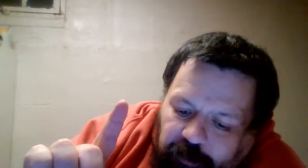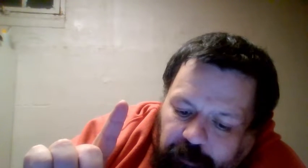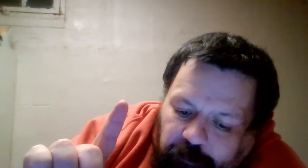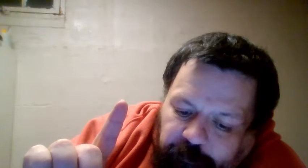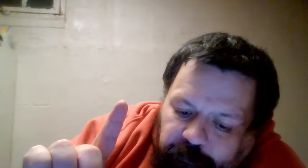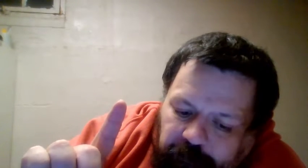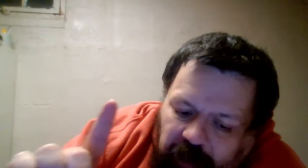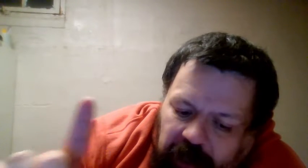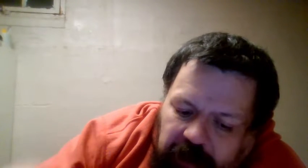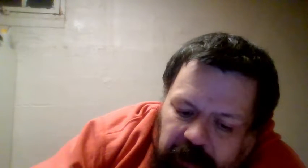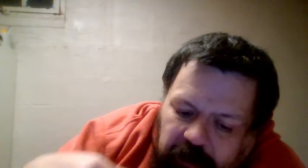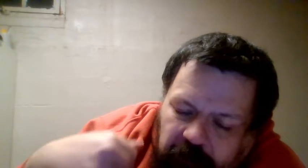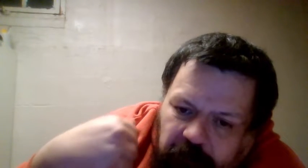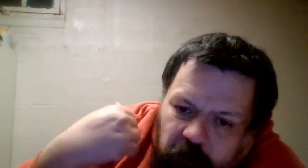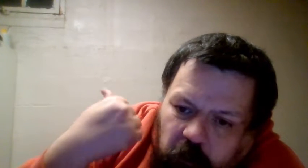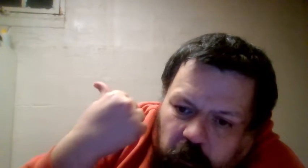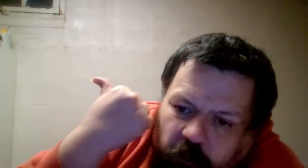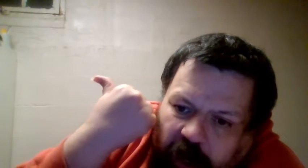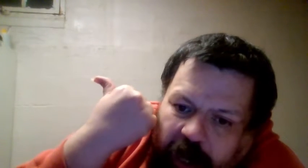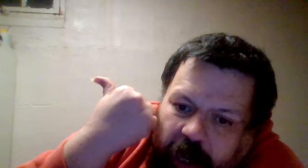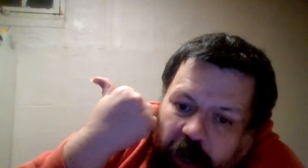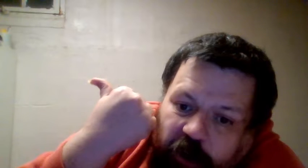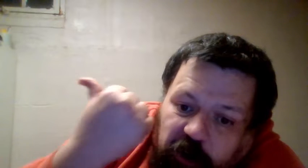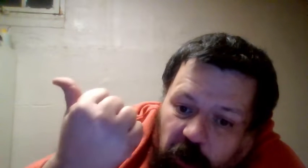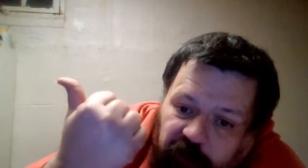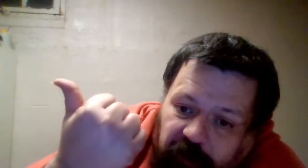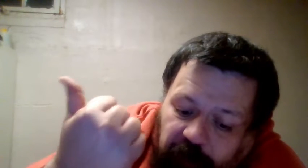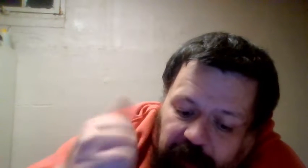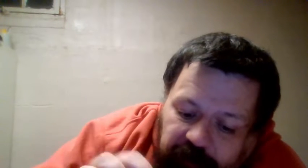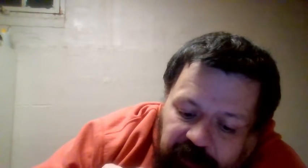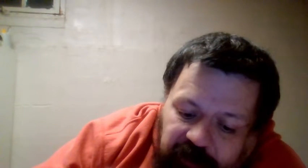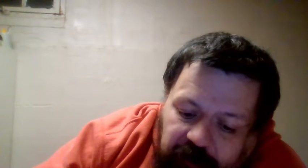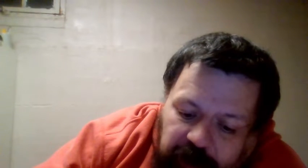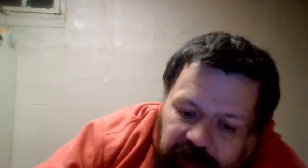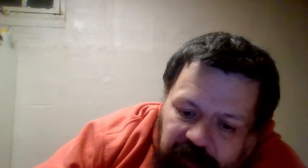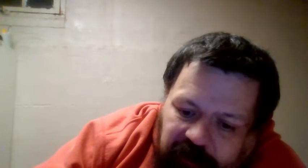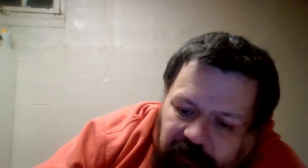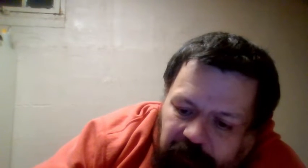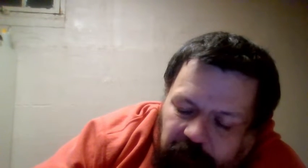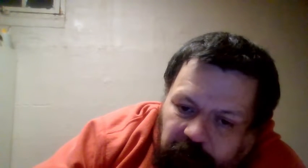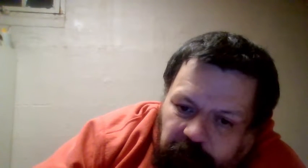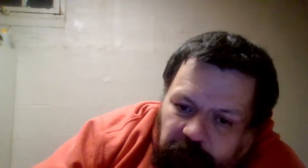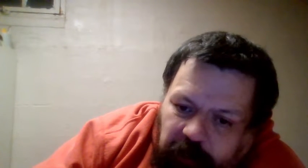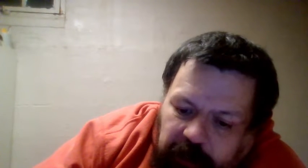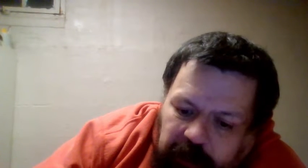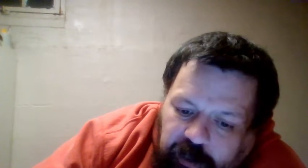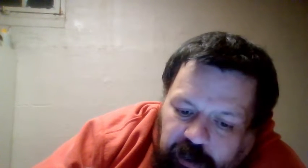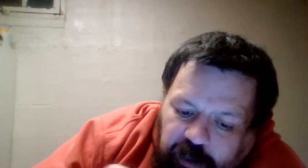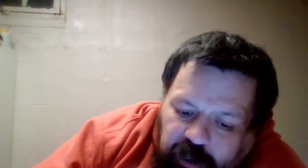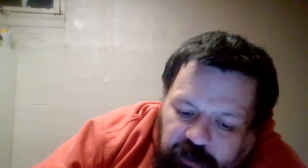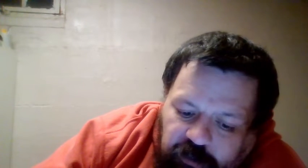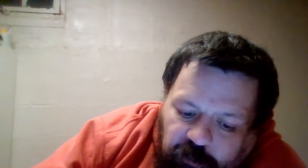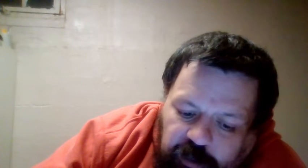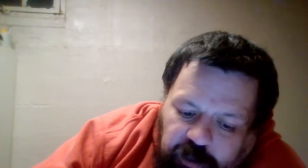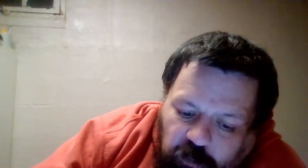all, no Survivor Series matches. And you're doing